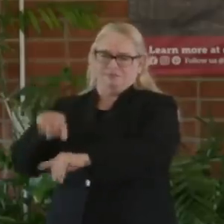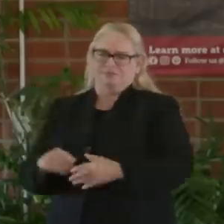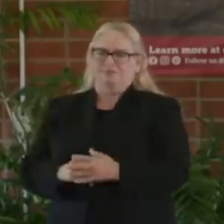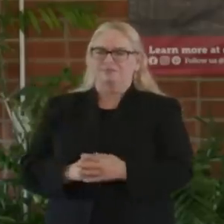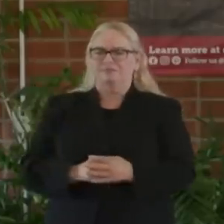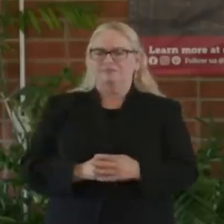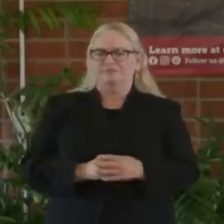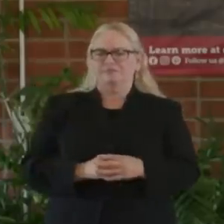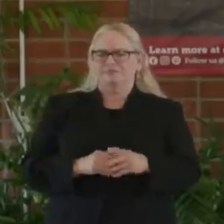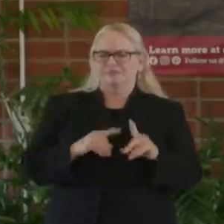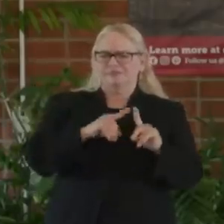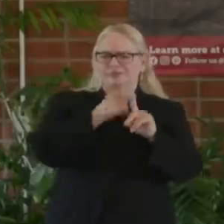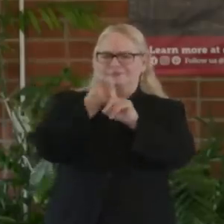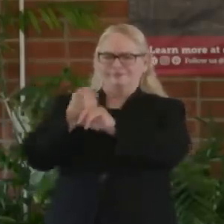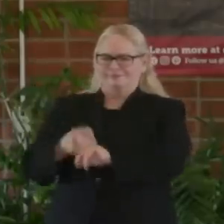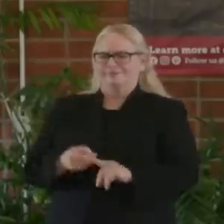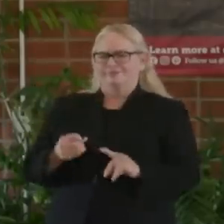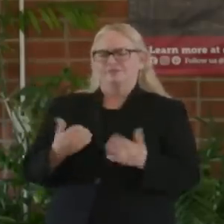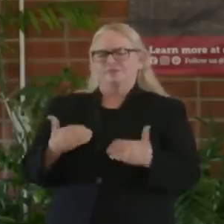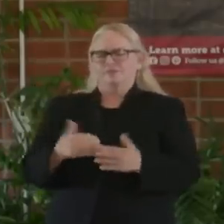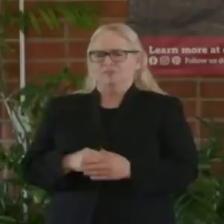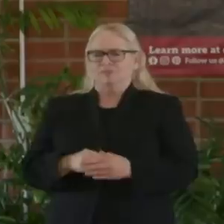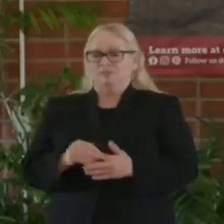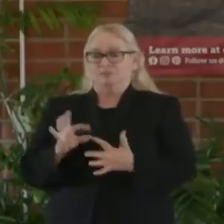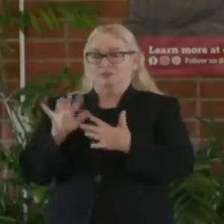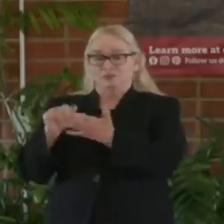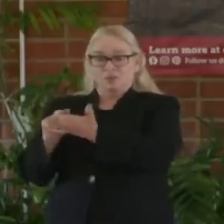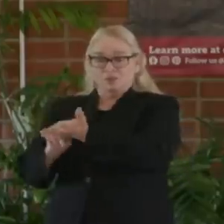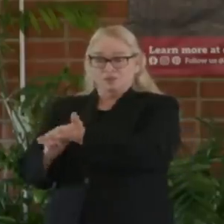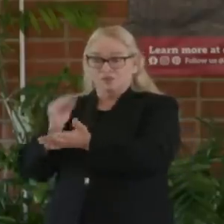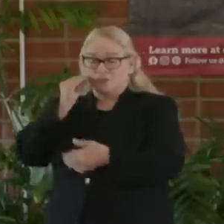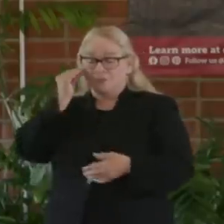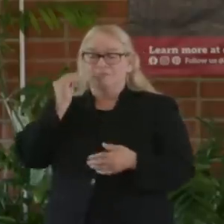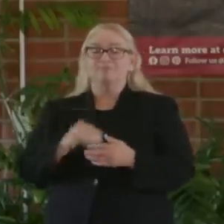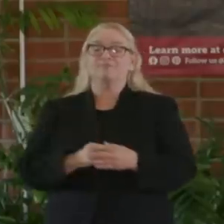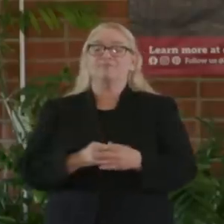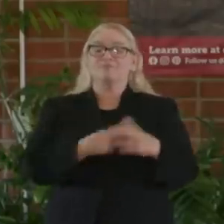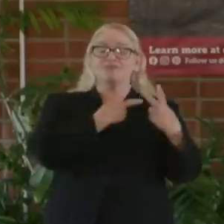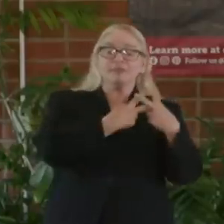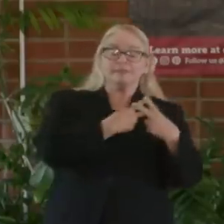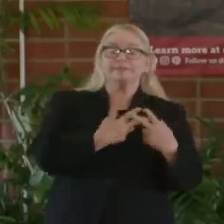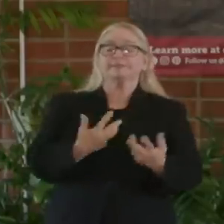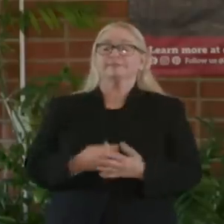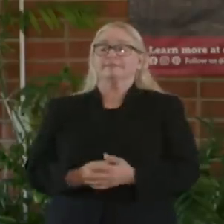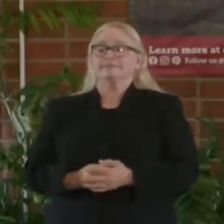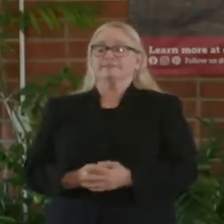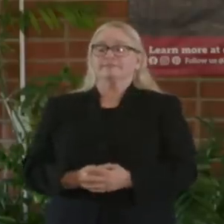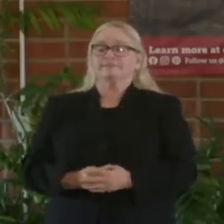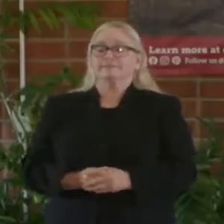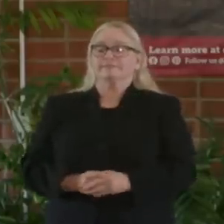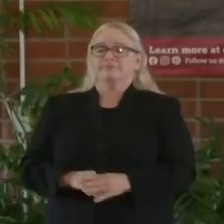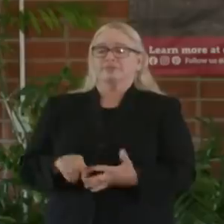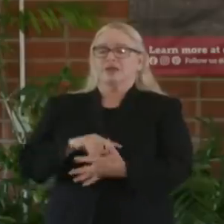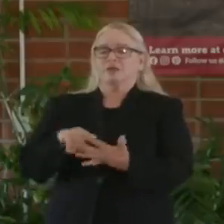continuing to be vigilant around skilled nursing facilities, correctional facilities, and the like. That's the area of more of